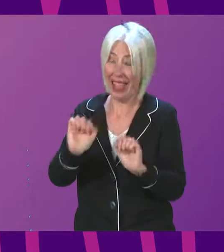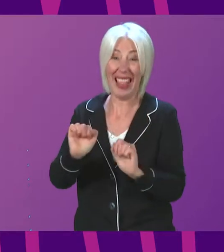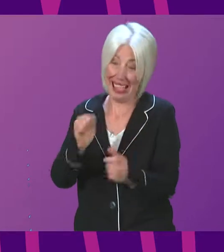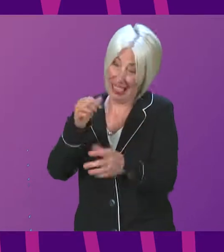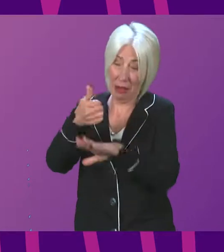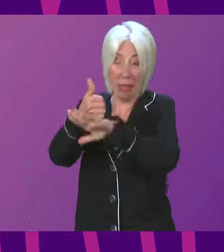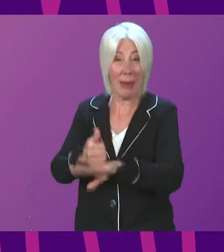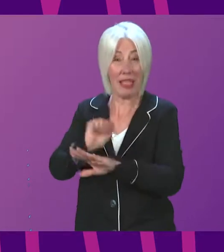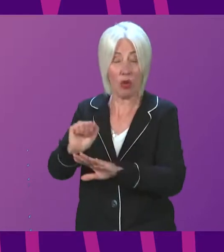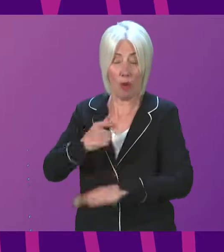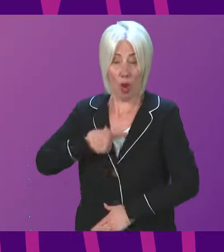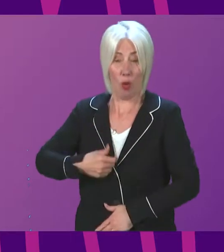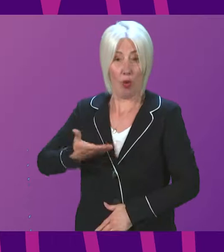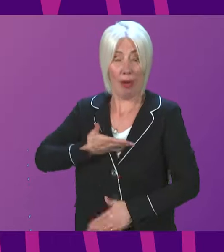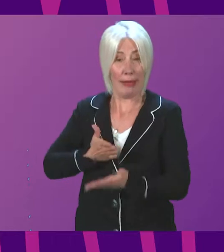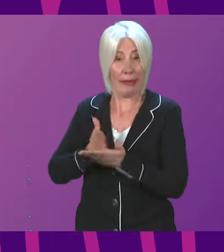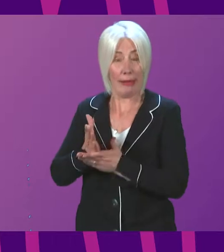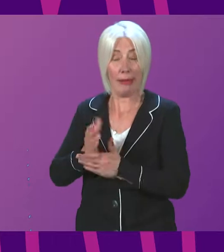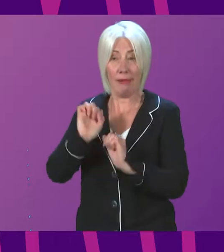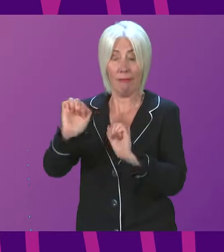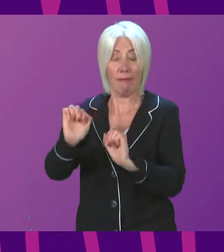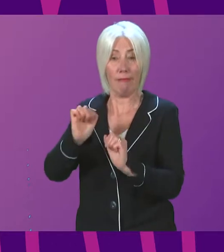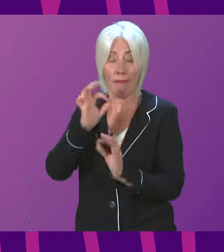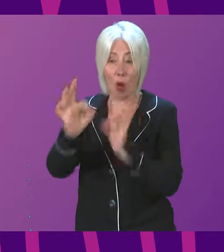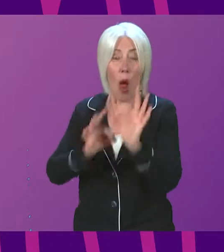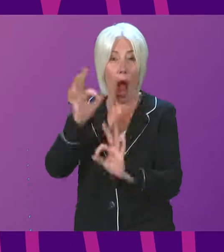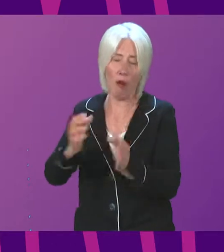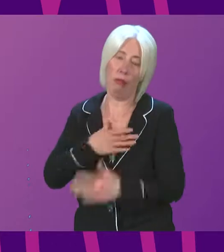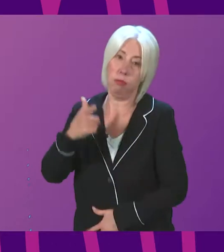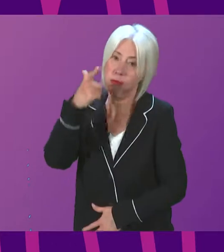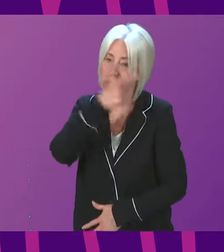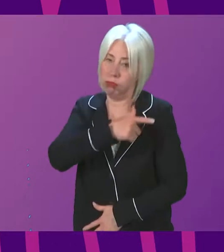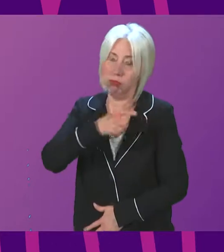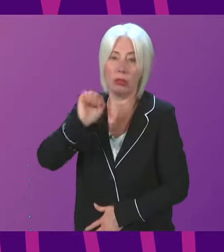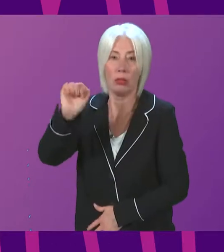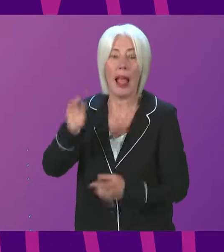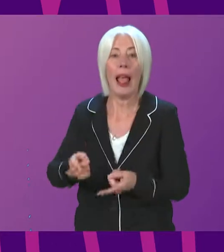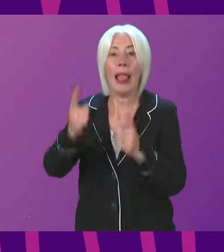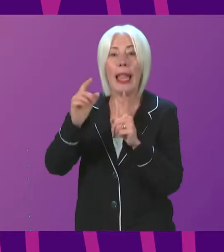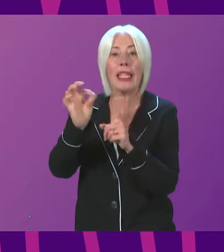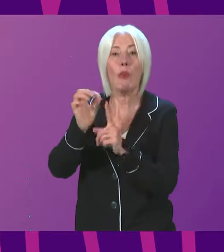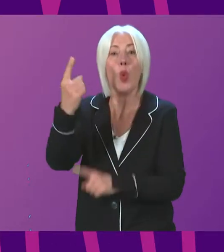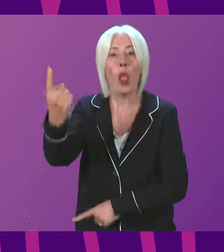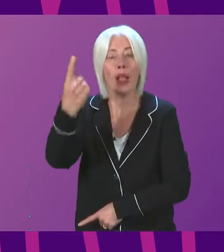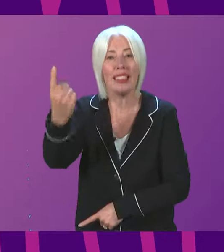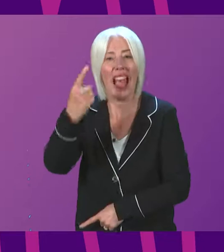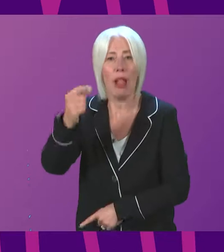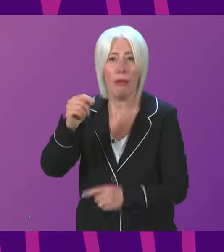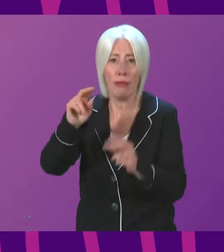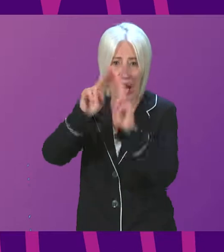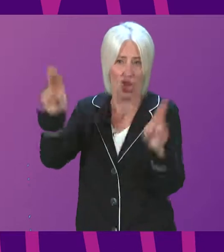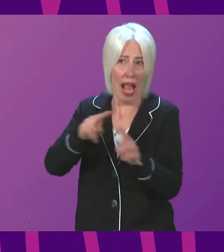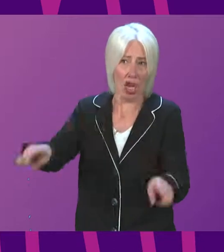foundation of the inquiry. Now we're very fortunate in that we have in Lady Poole an internationally renowned